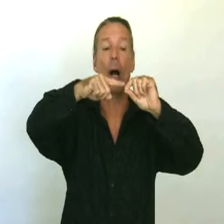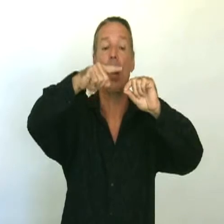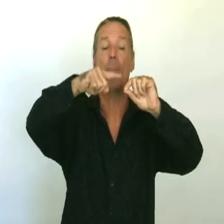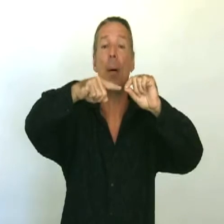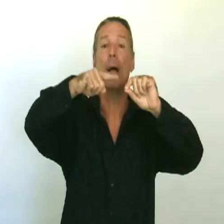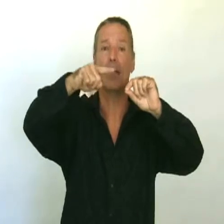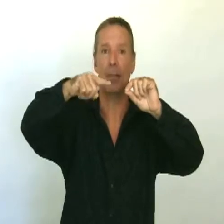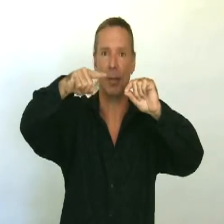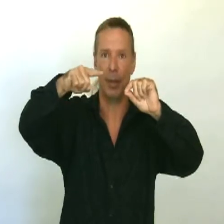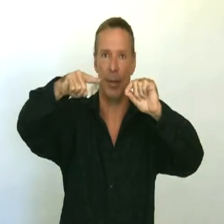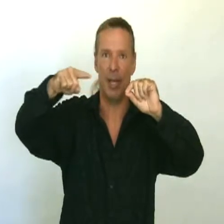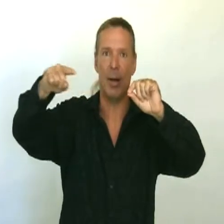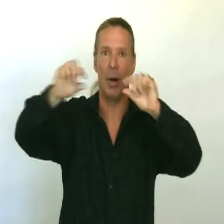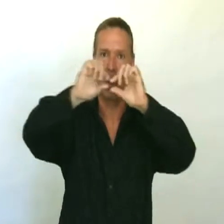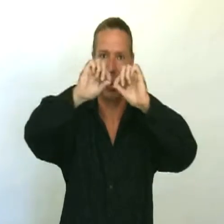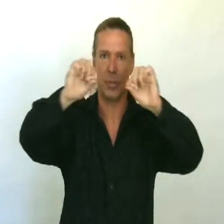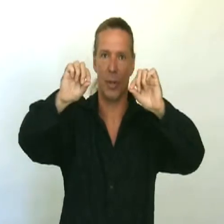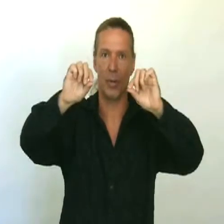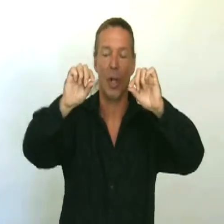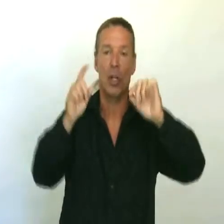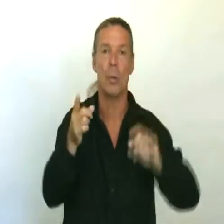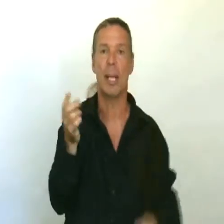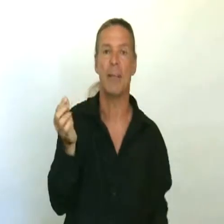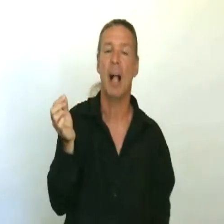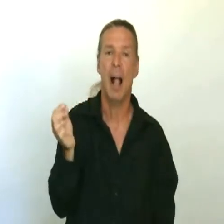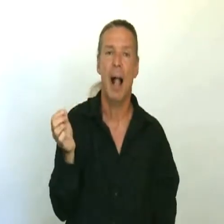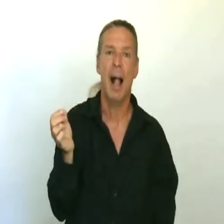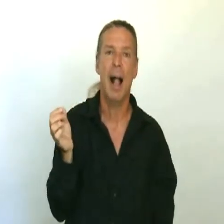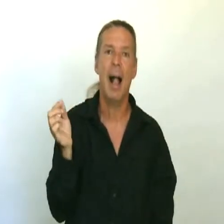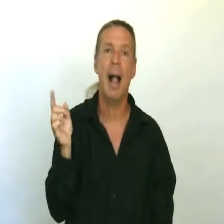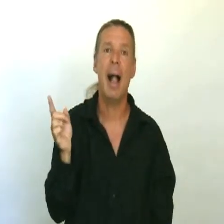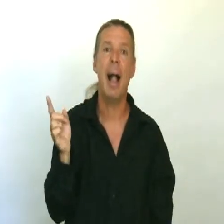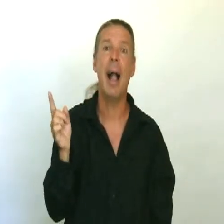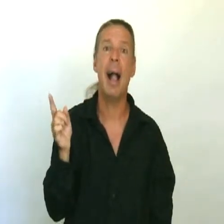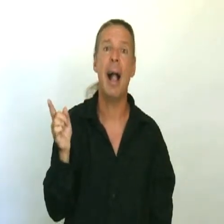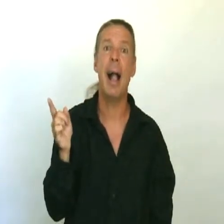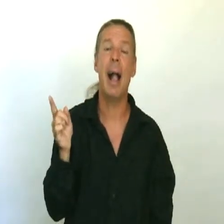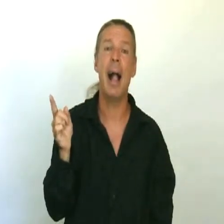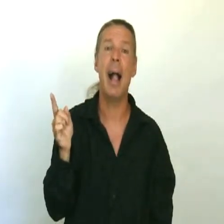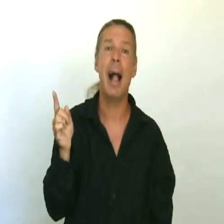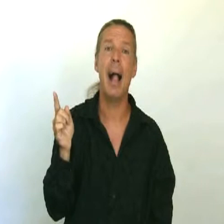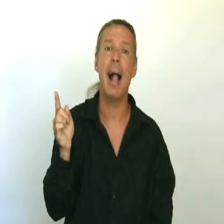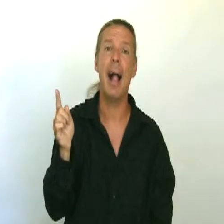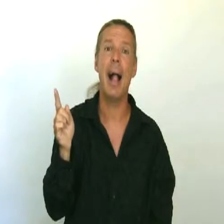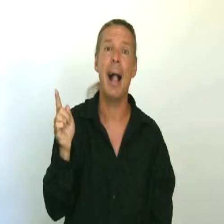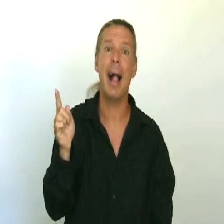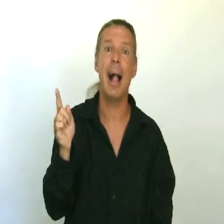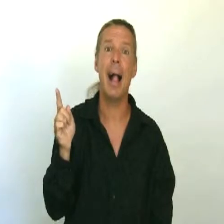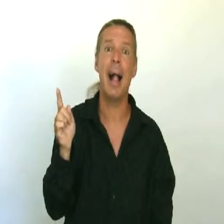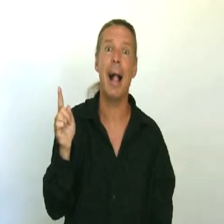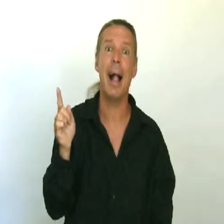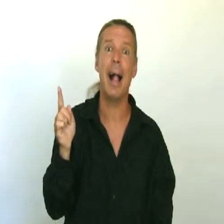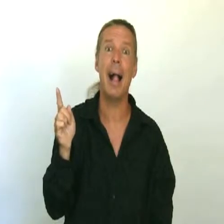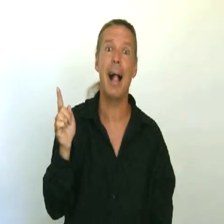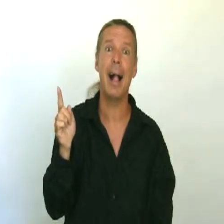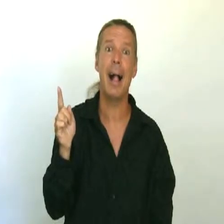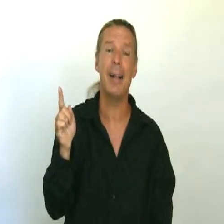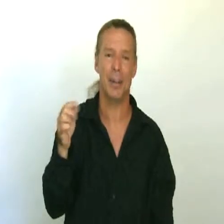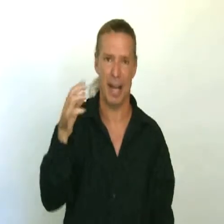above the whole tone. So, get a, you know, and